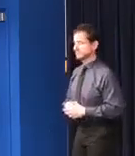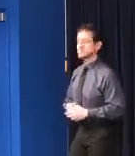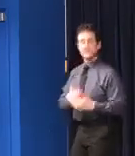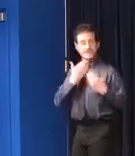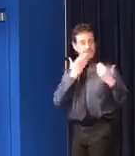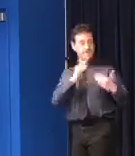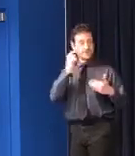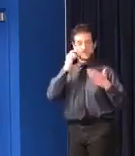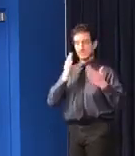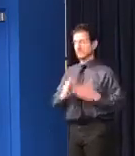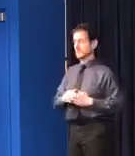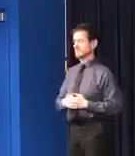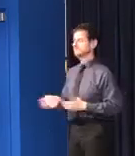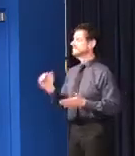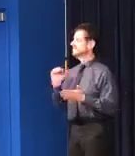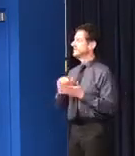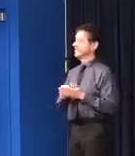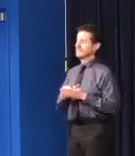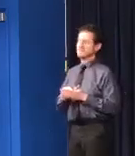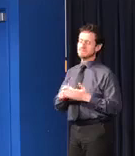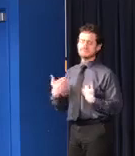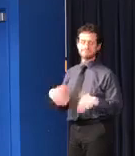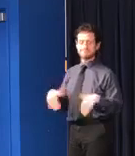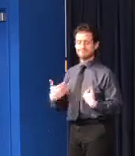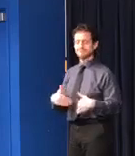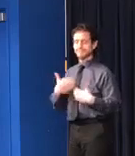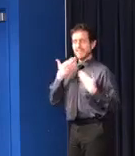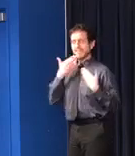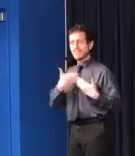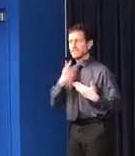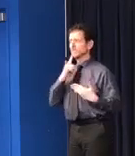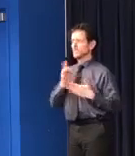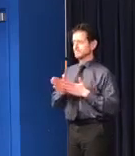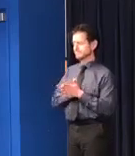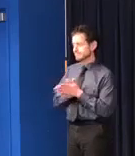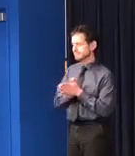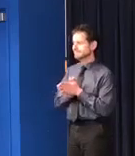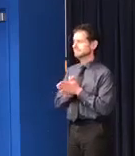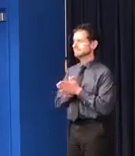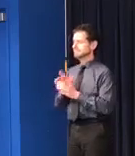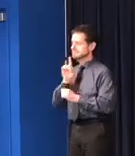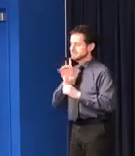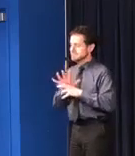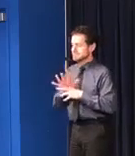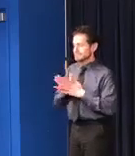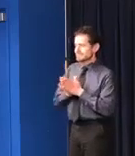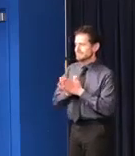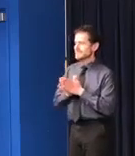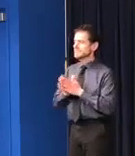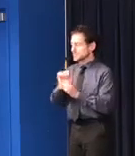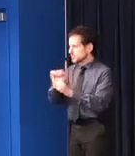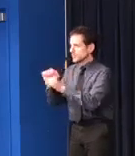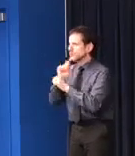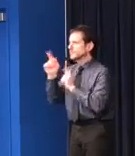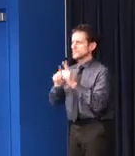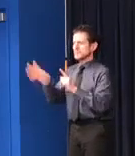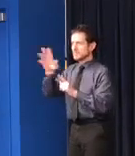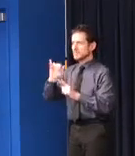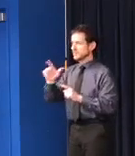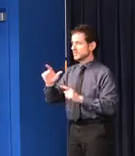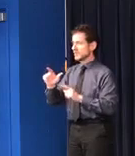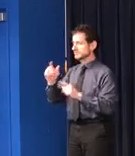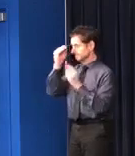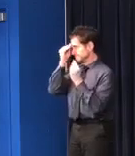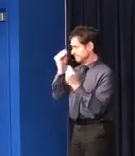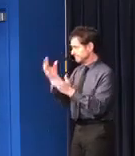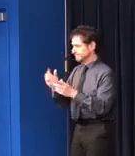you, Governor. And again, just thank you for your passion and your commitment to the people of Illinois. You should all know